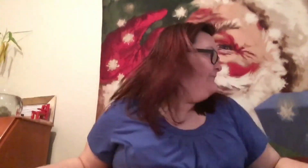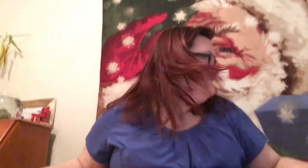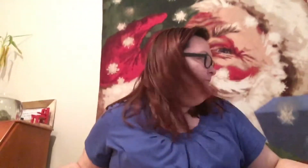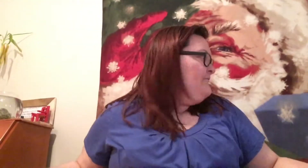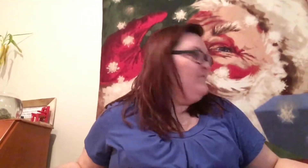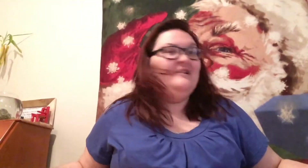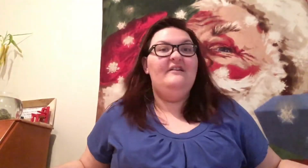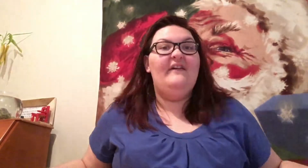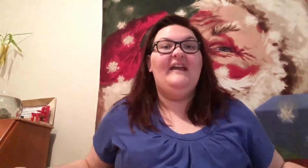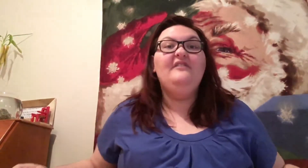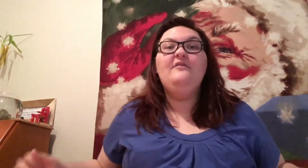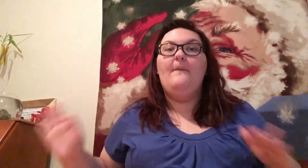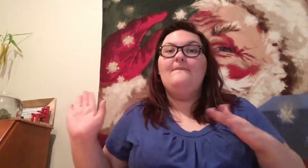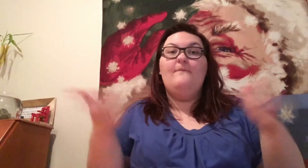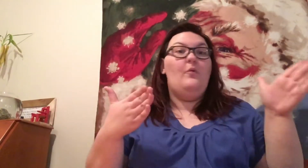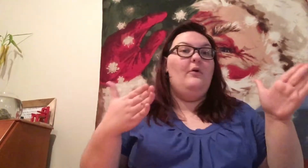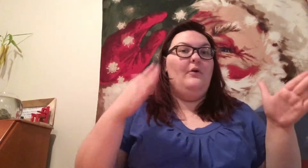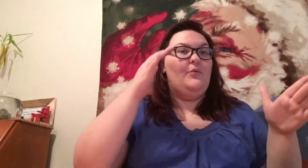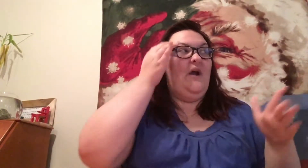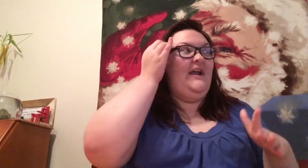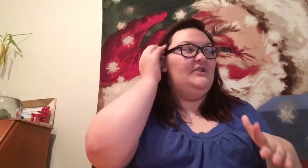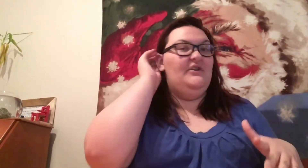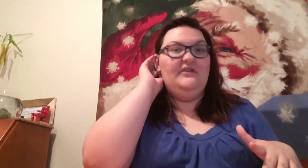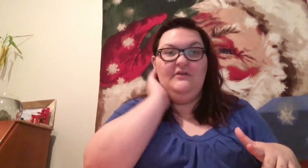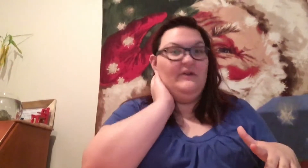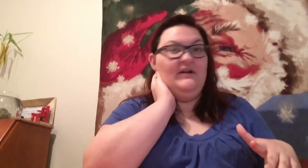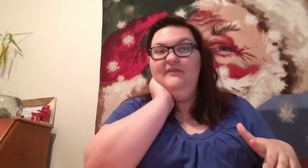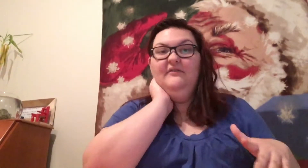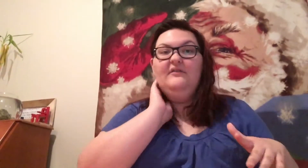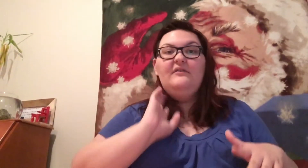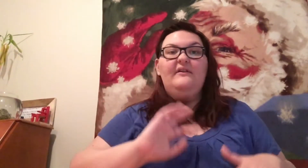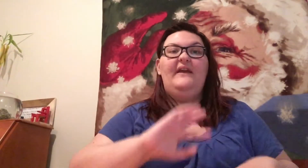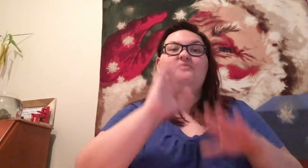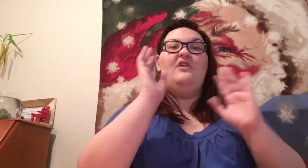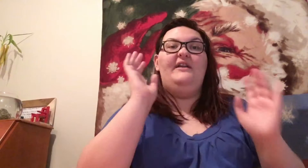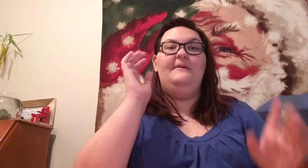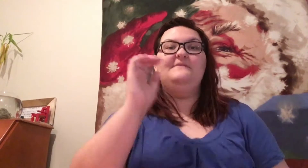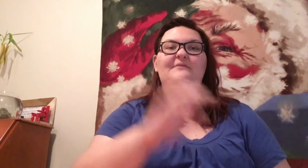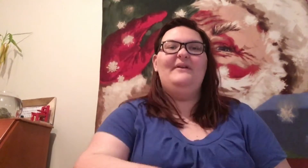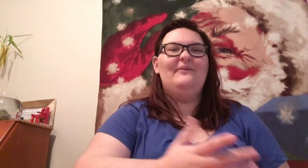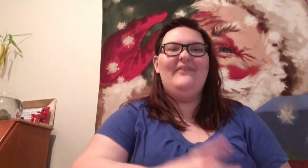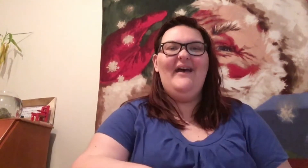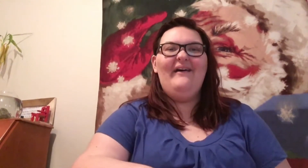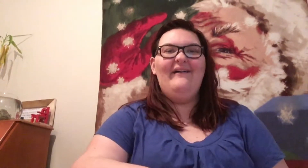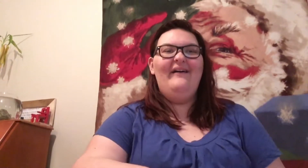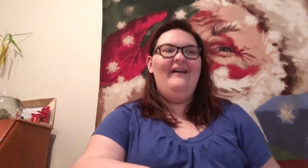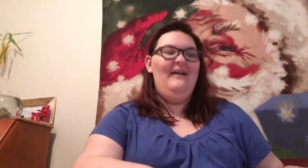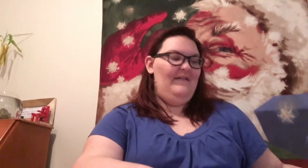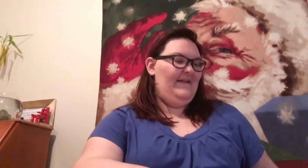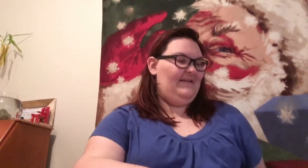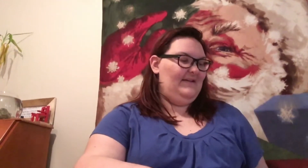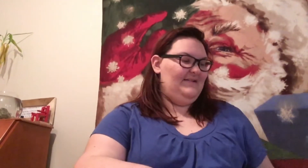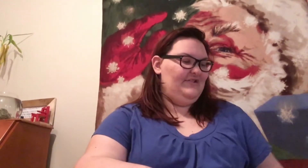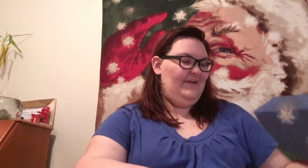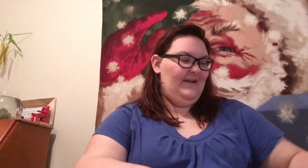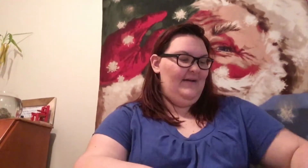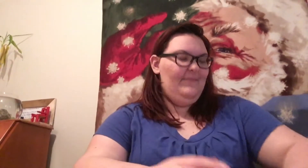like, whoop right to the door. And, like, not him. So I'm, like, what the hell? Like, is he showing up?